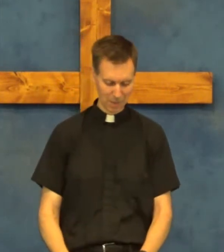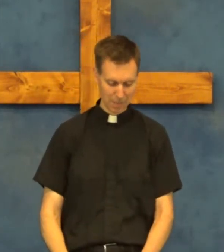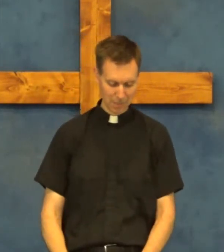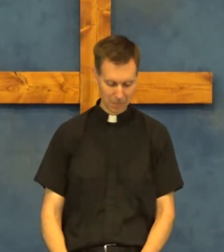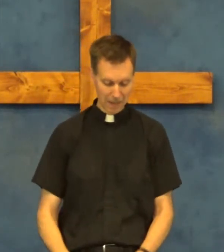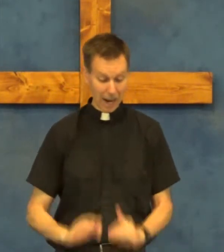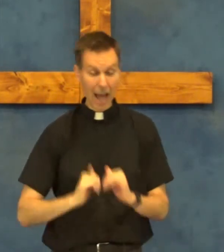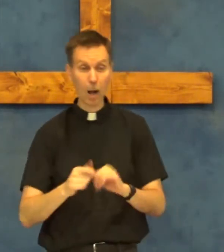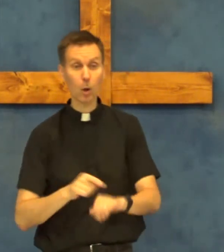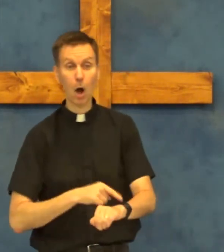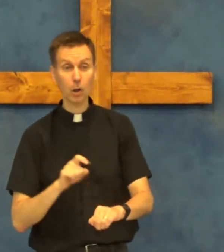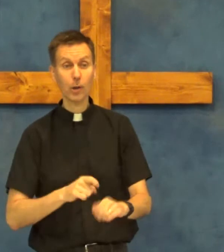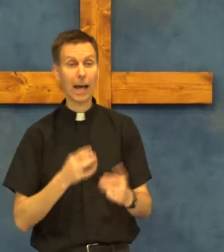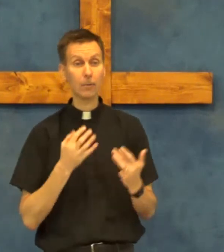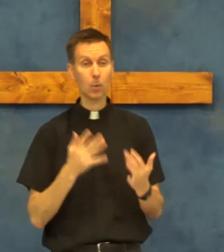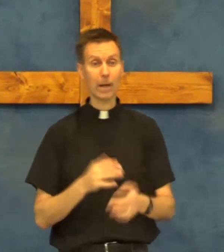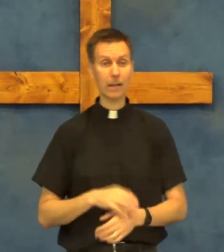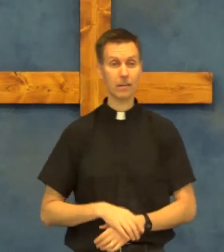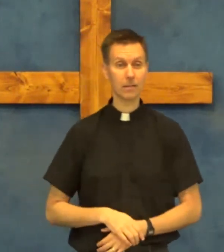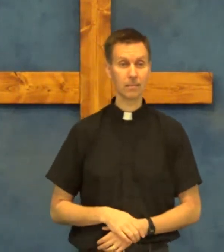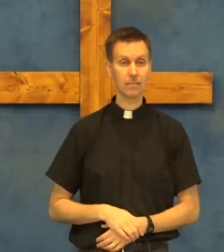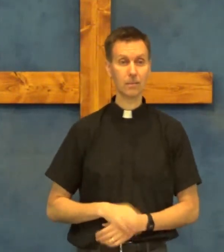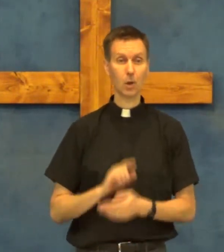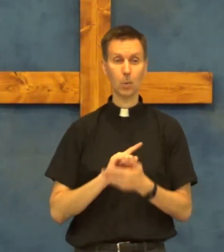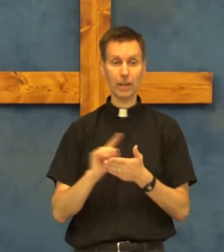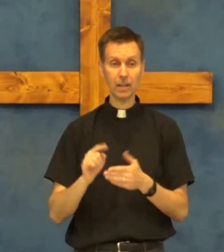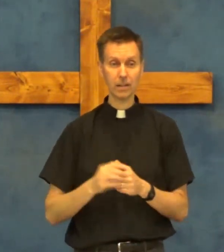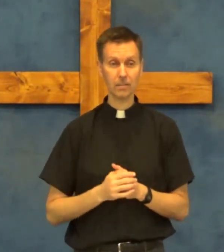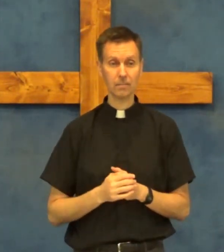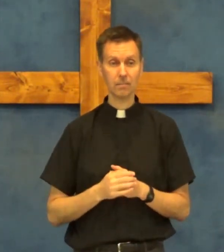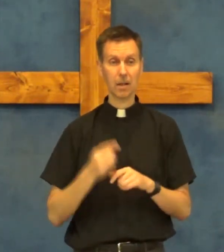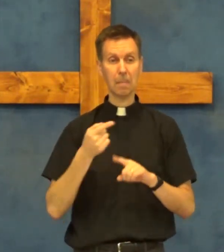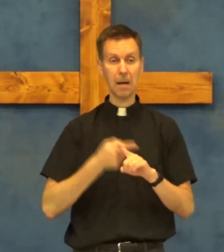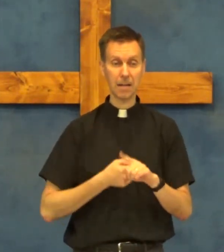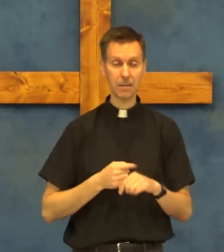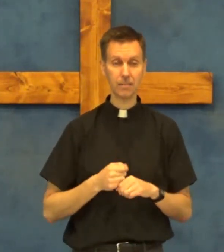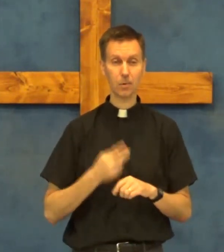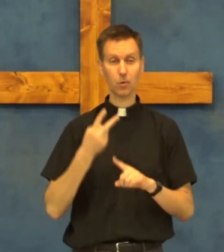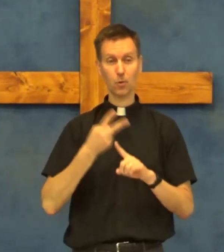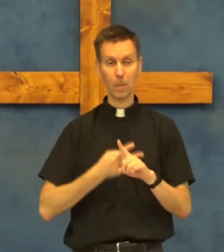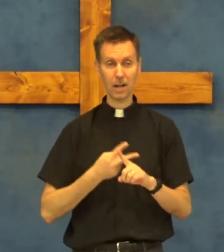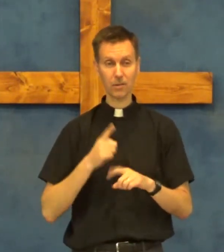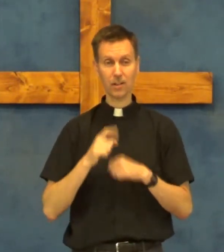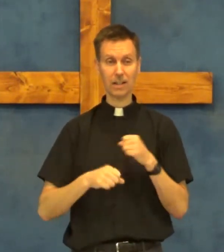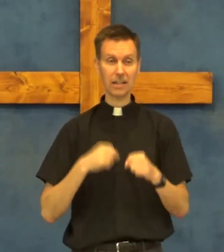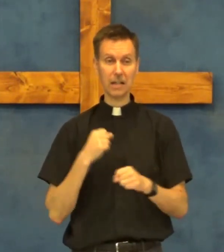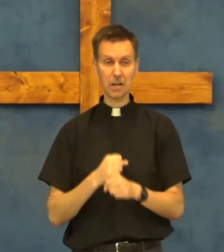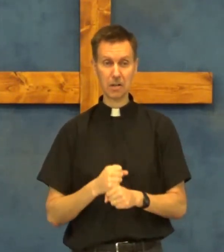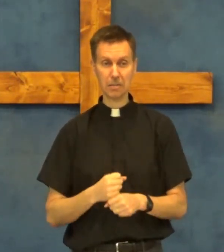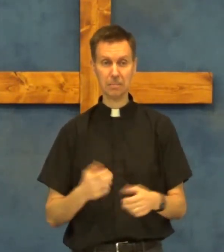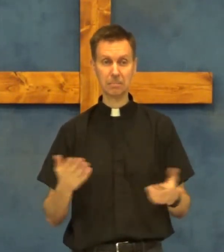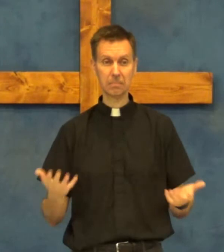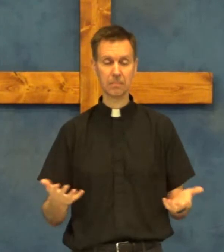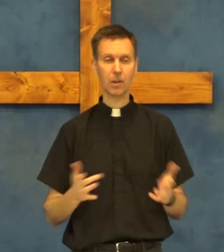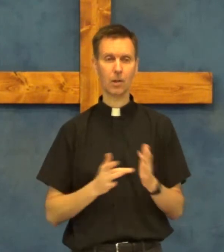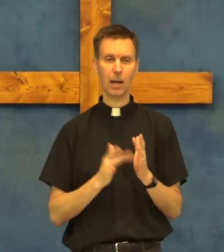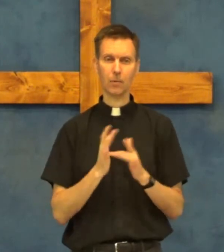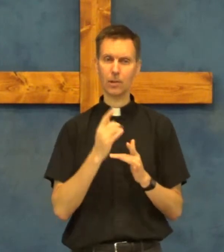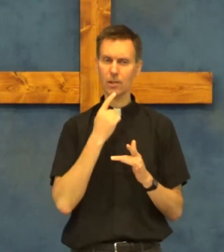wait how long you have to wait a week a month two months a year Jesus